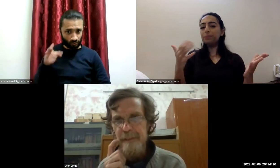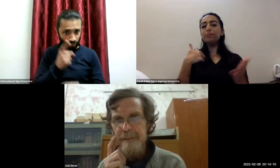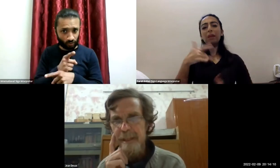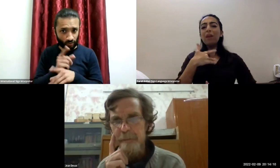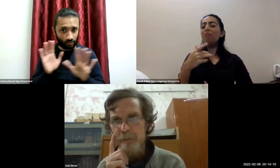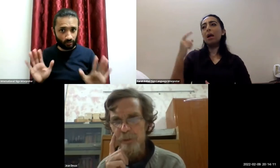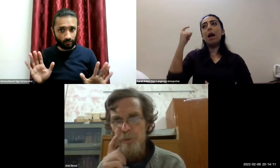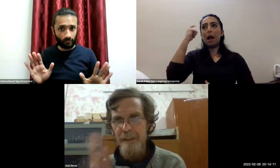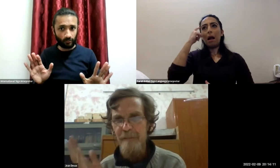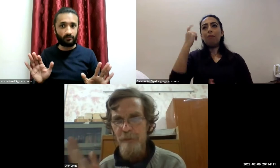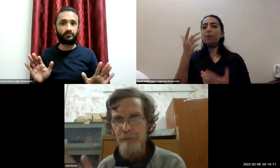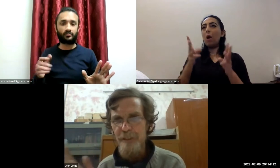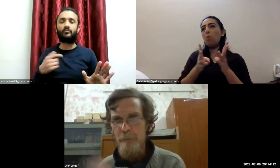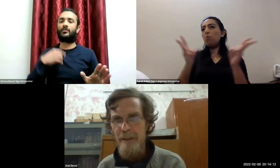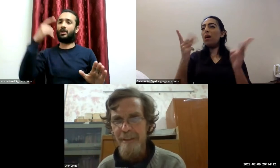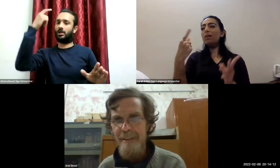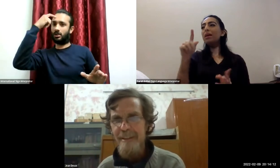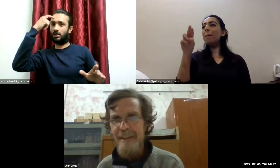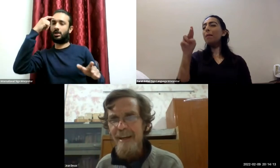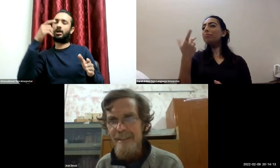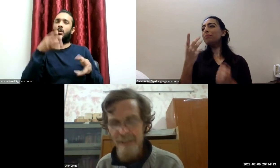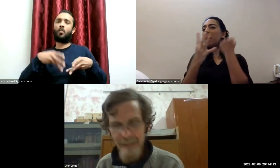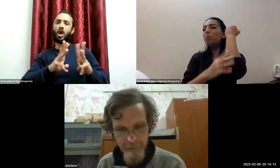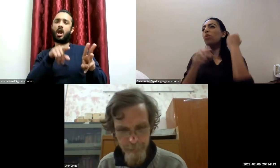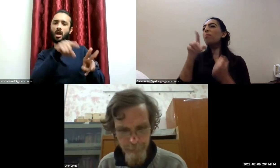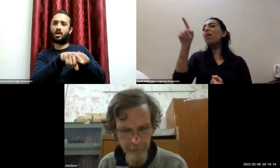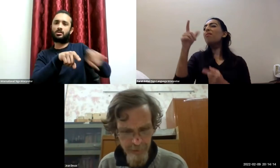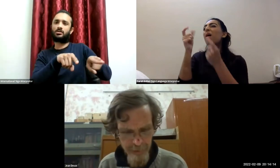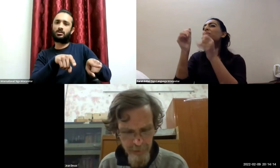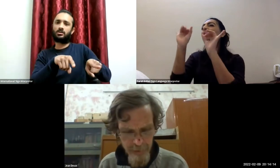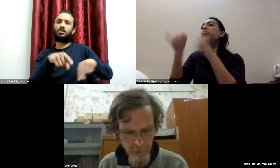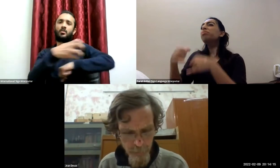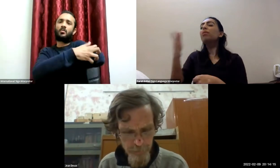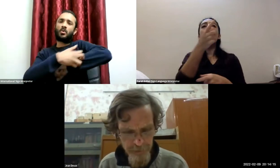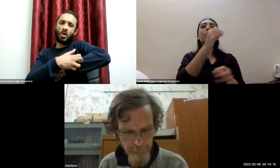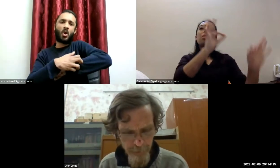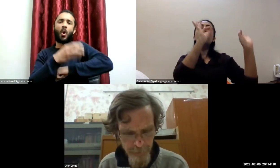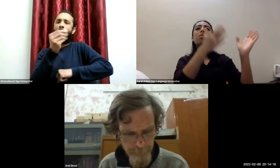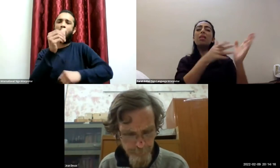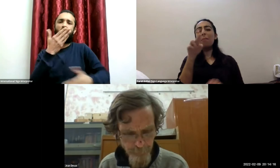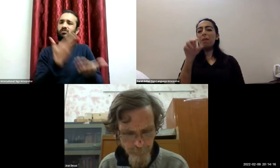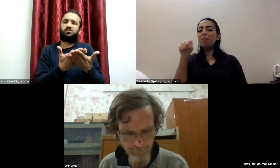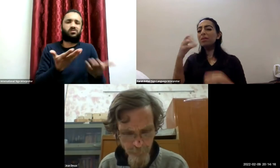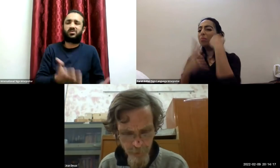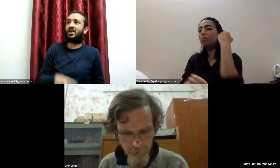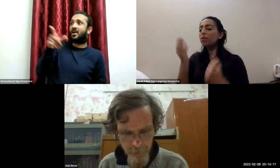sense i mean we do think of poverty normally as a lack of money or purchasing power